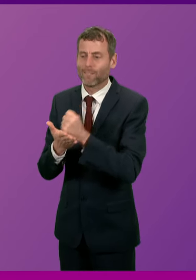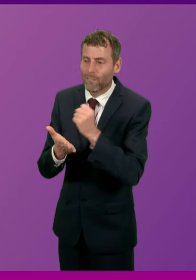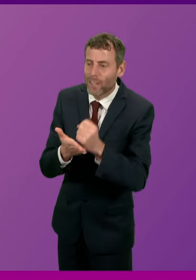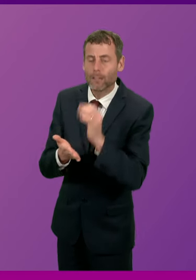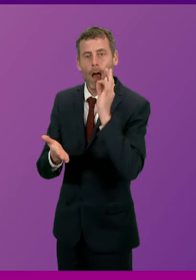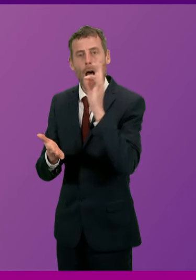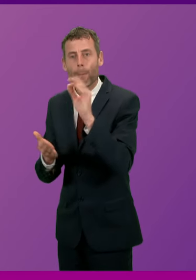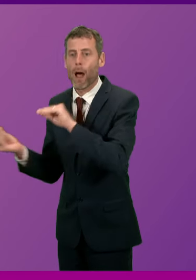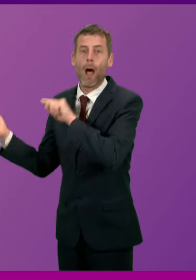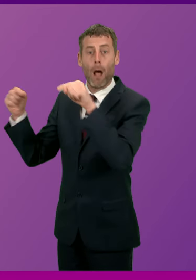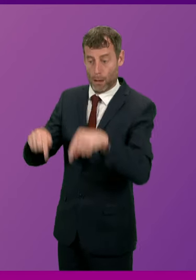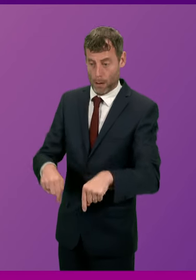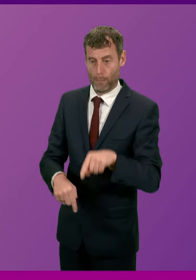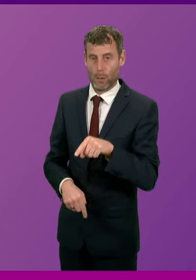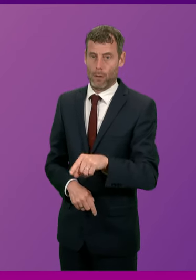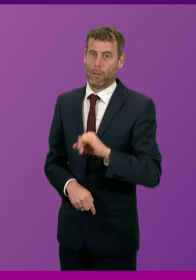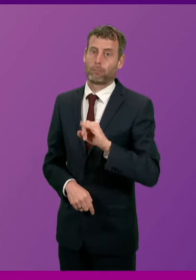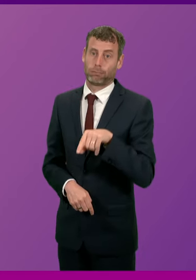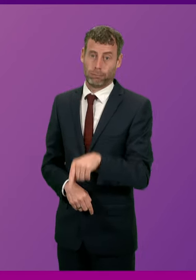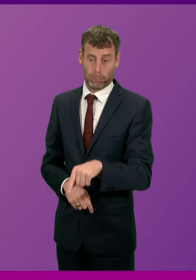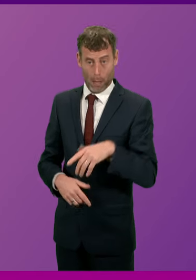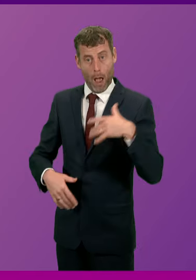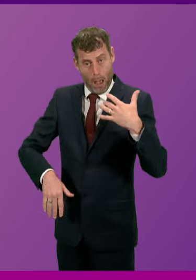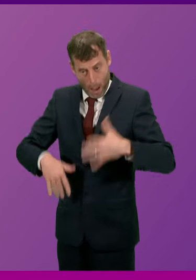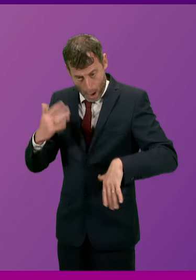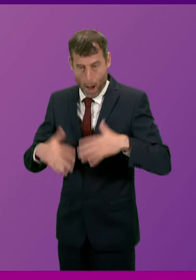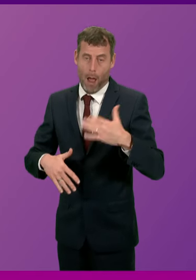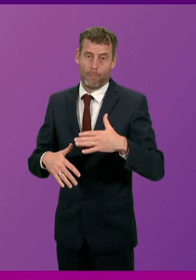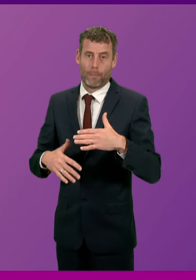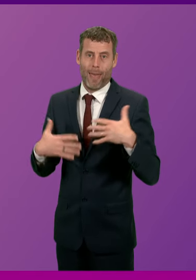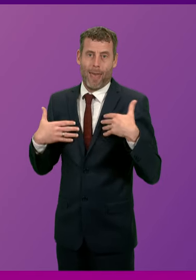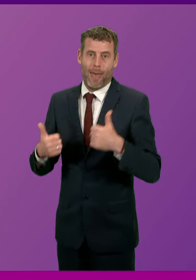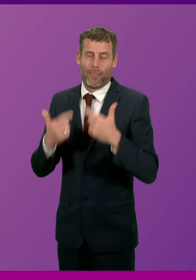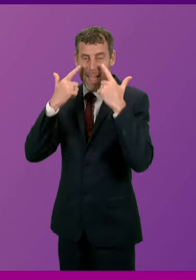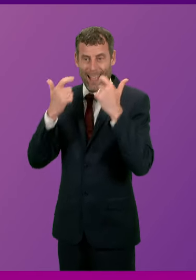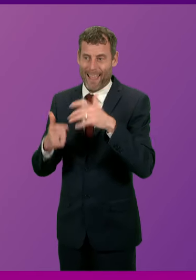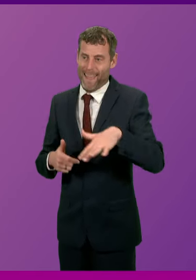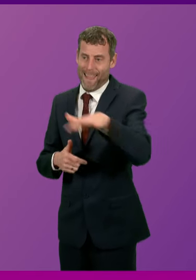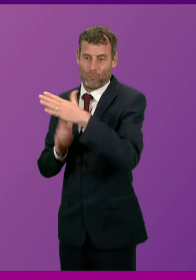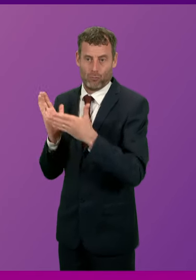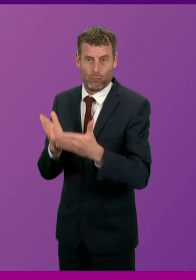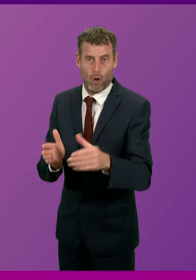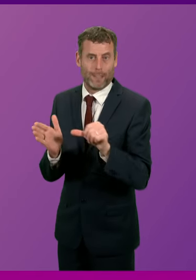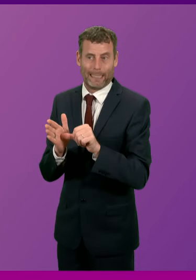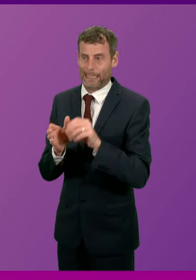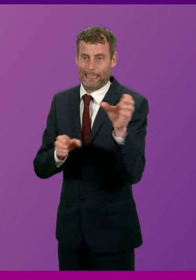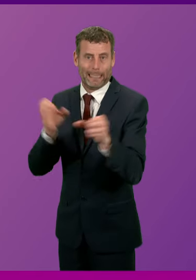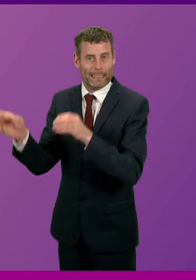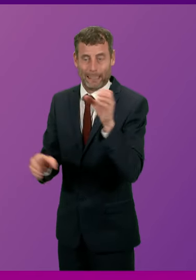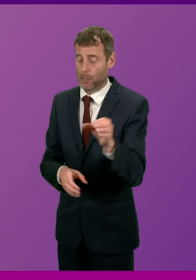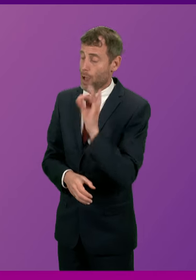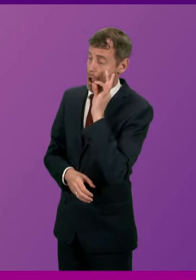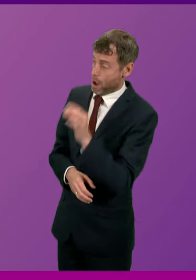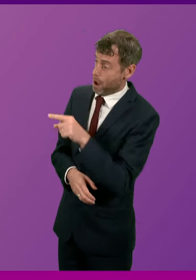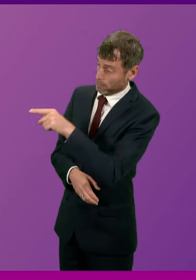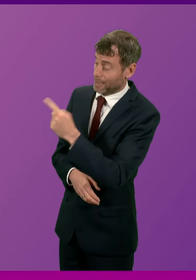and social care sector is a substantial concern. Can the First Minister confirm that the SNP both in Holyrood and in